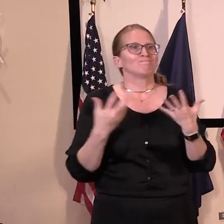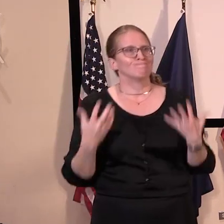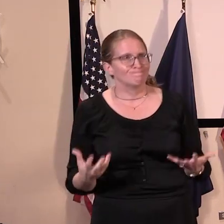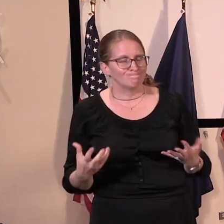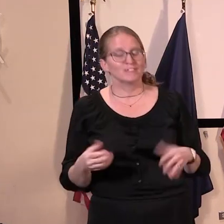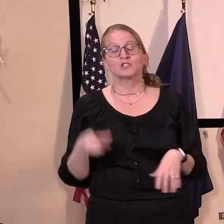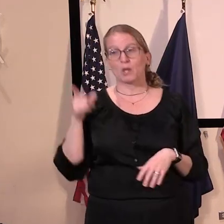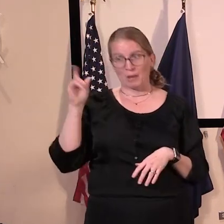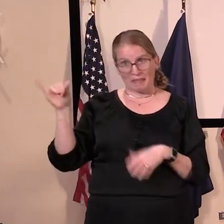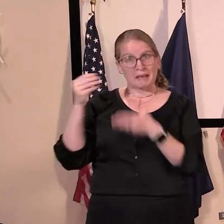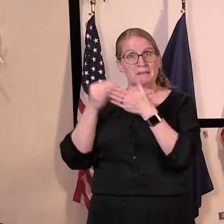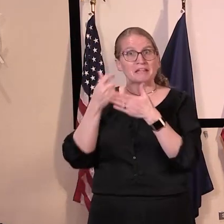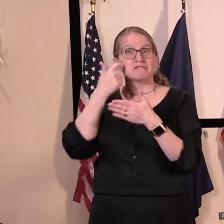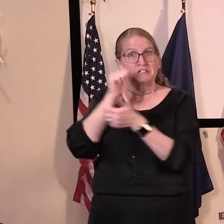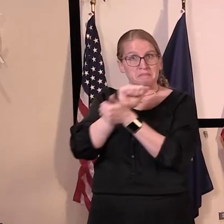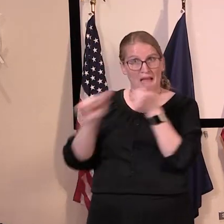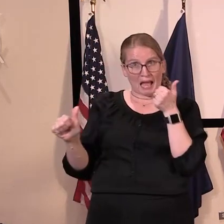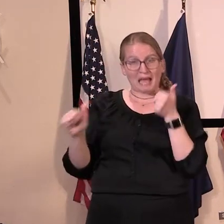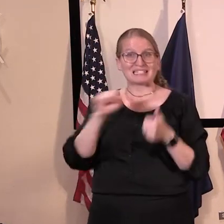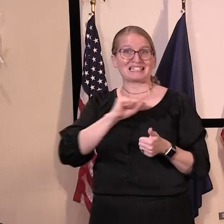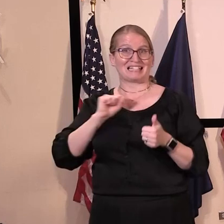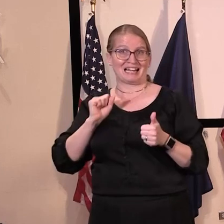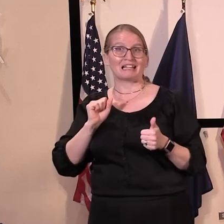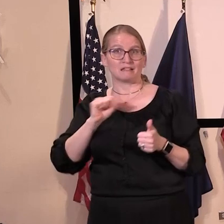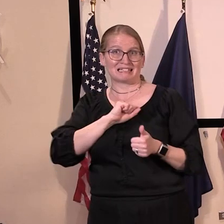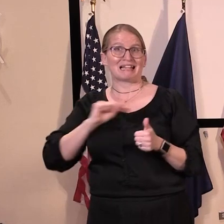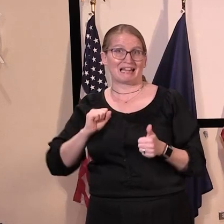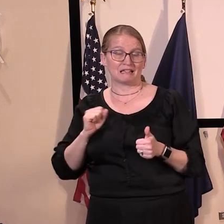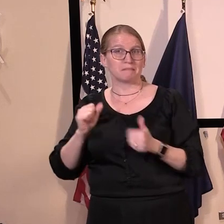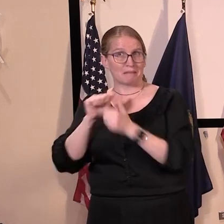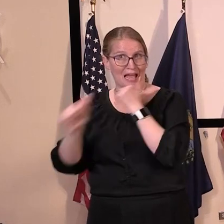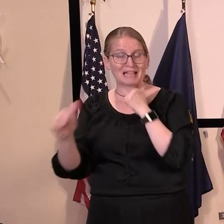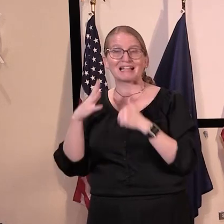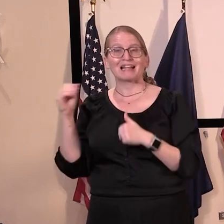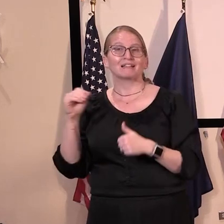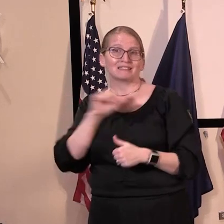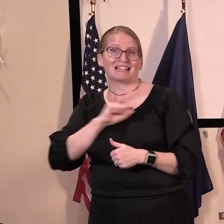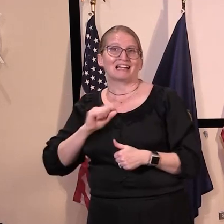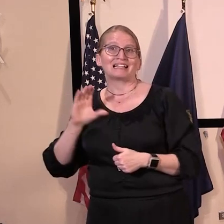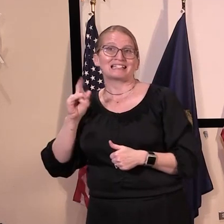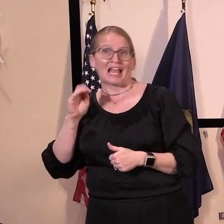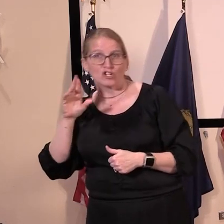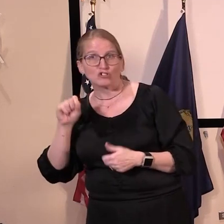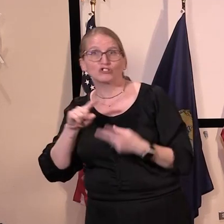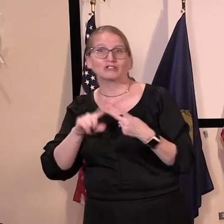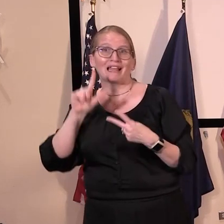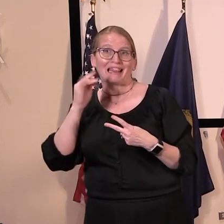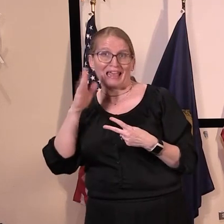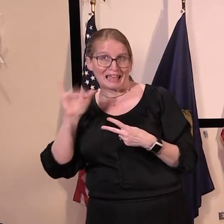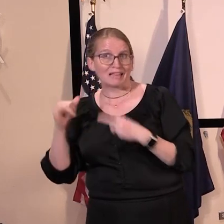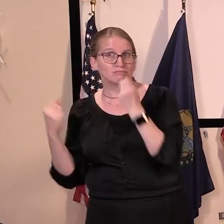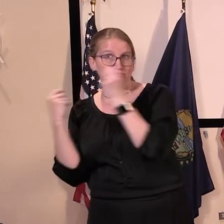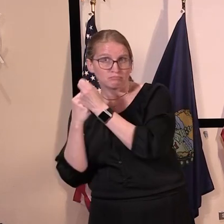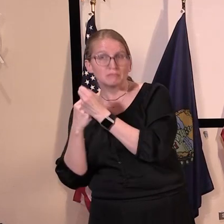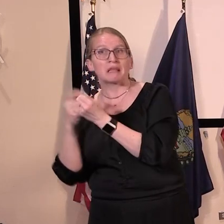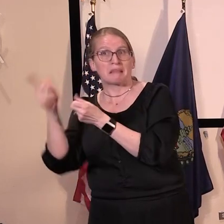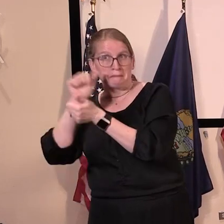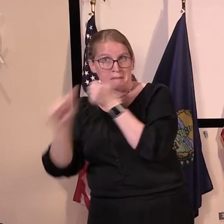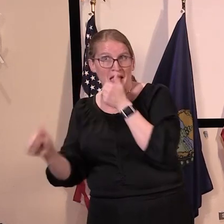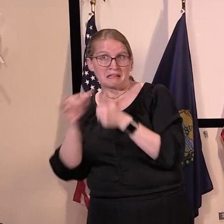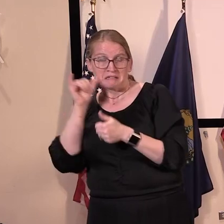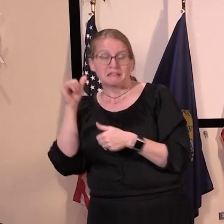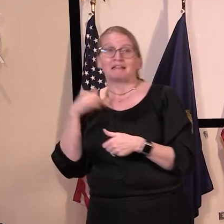a few days ago with the strong support of Senator Sanders and Senator Leahy, we voted on yesterday in the House.